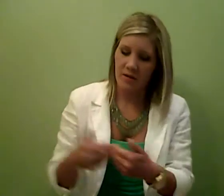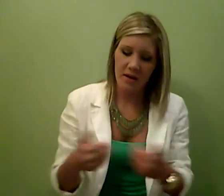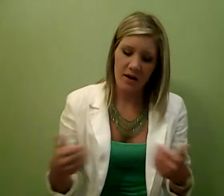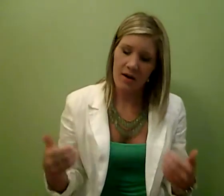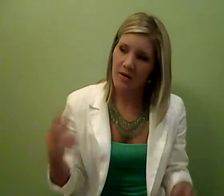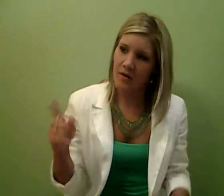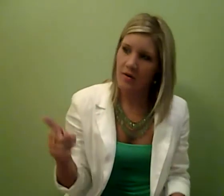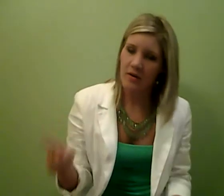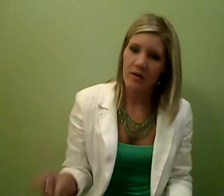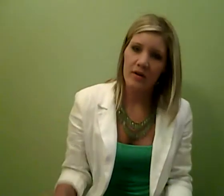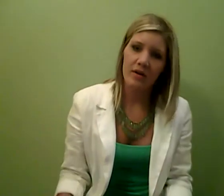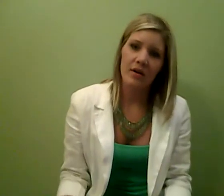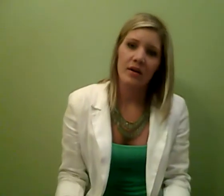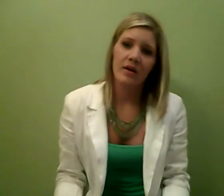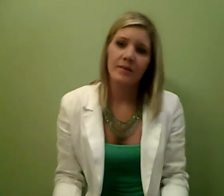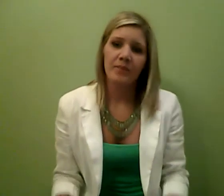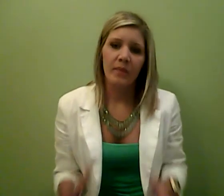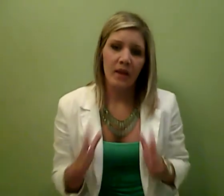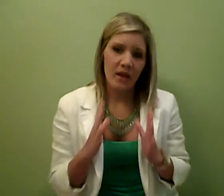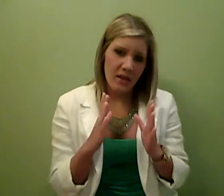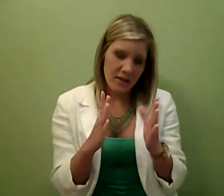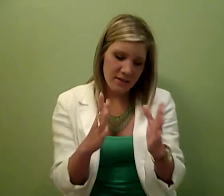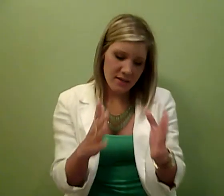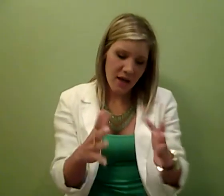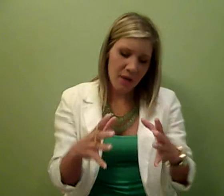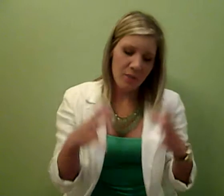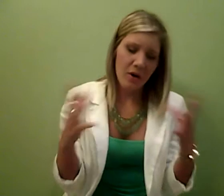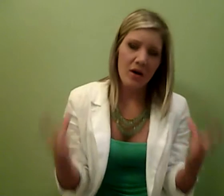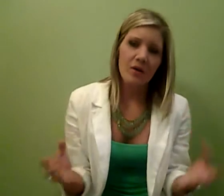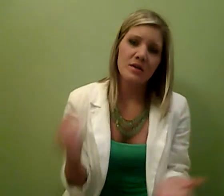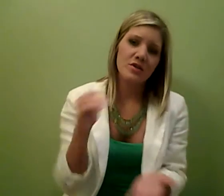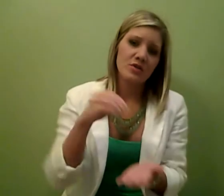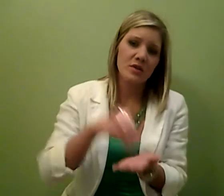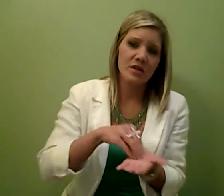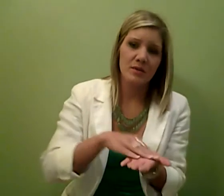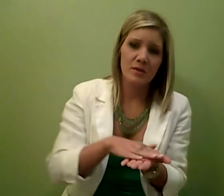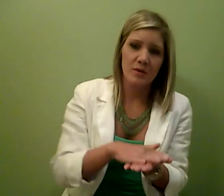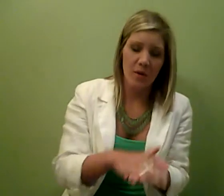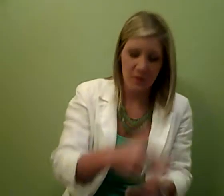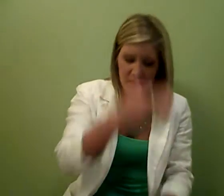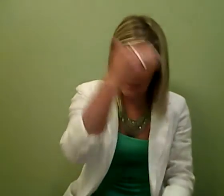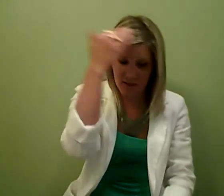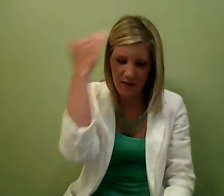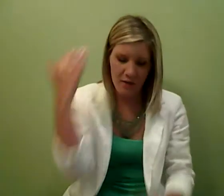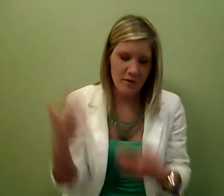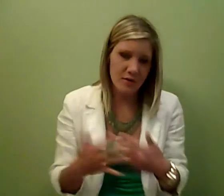without her The sun walked the streets for soon and the sky was